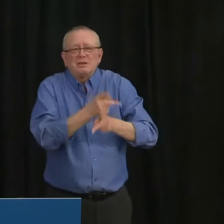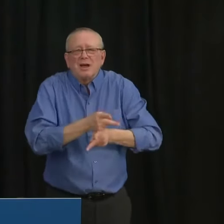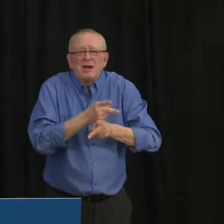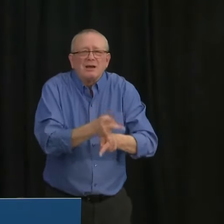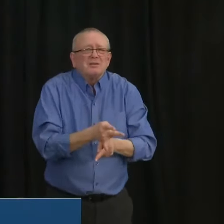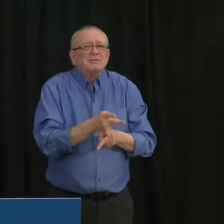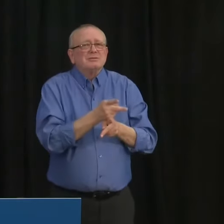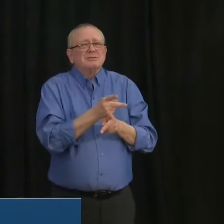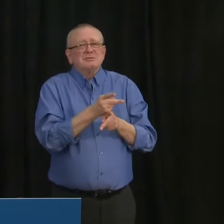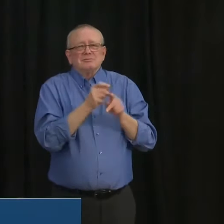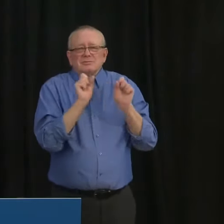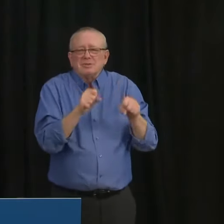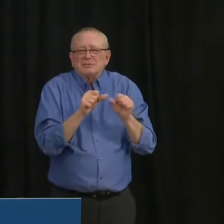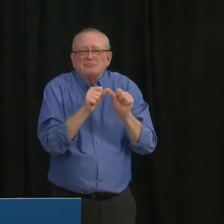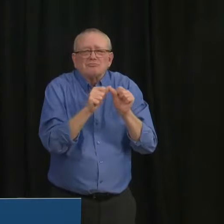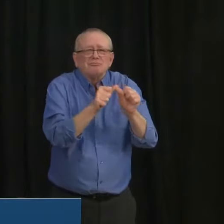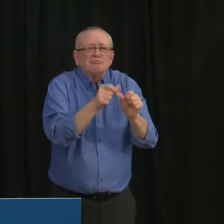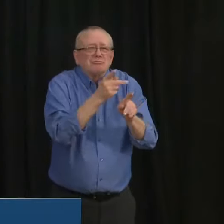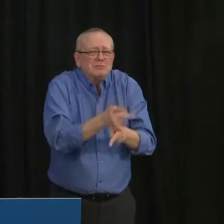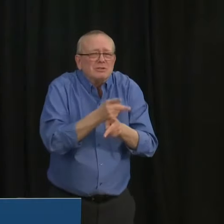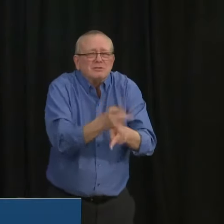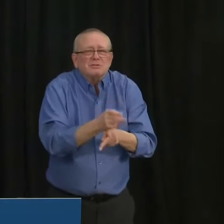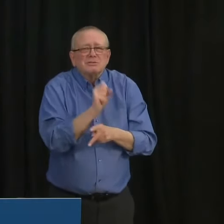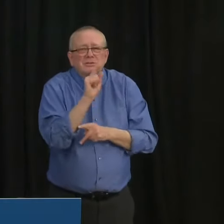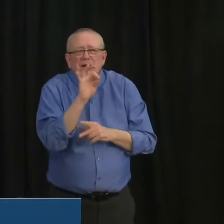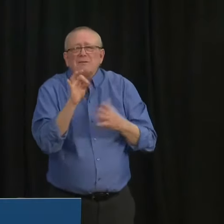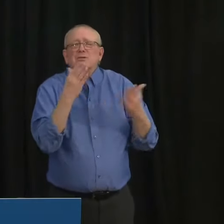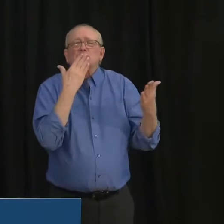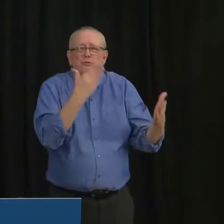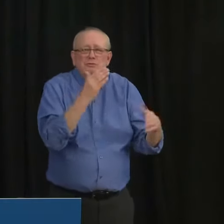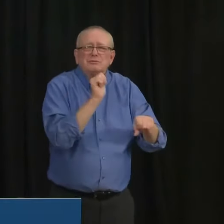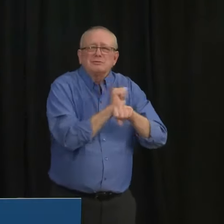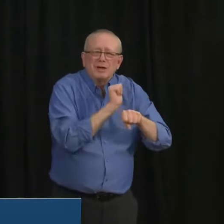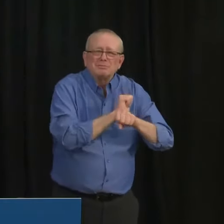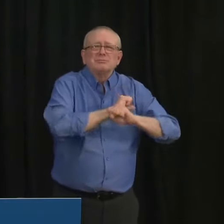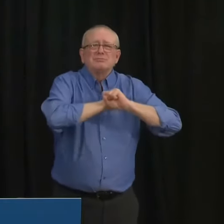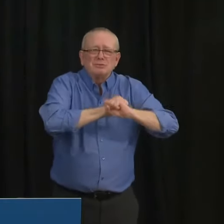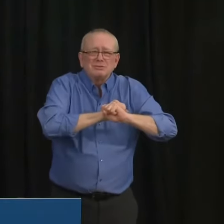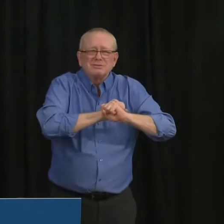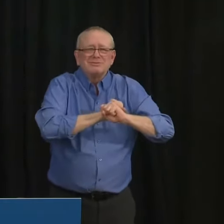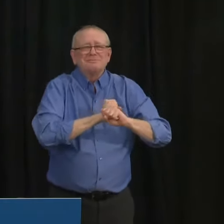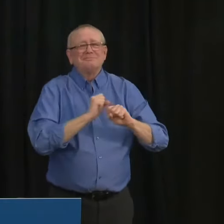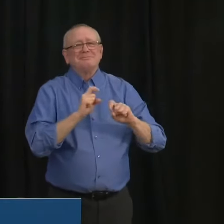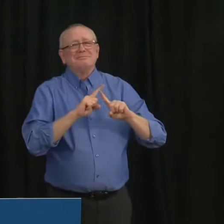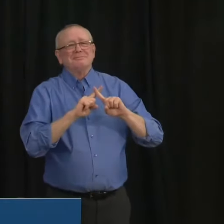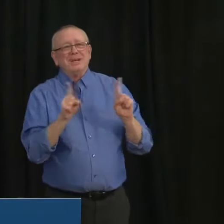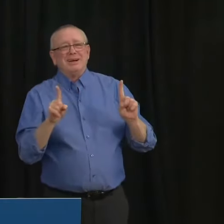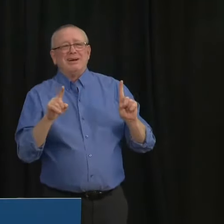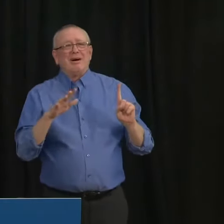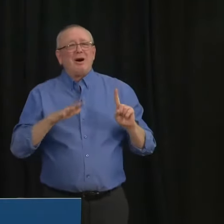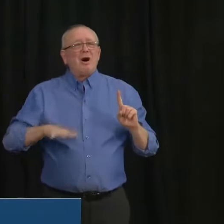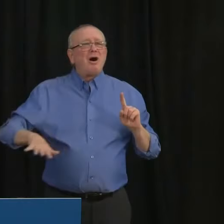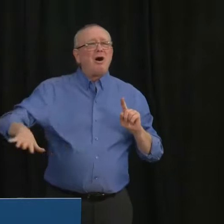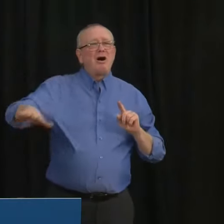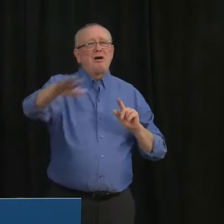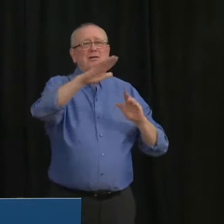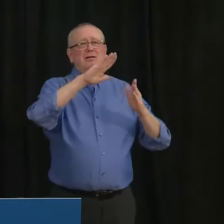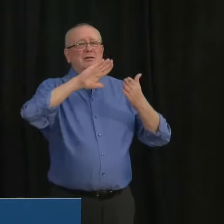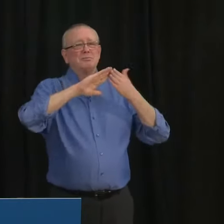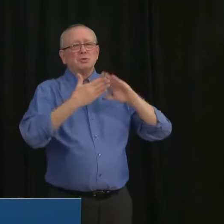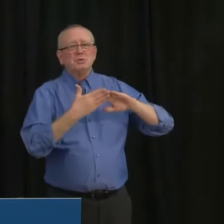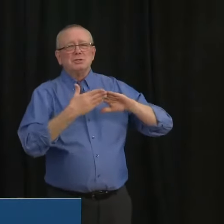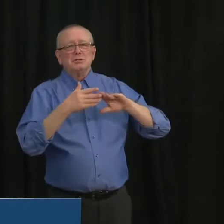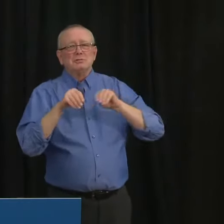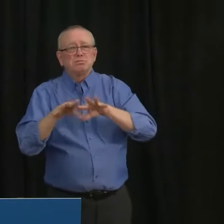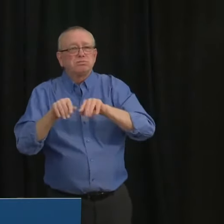nursing home operators to protect their patients but inevitably if there is widespread community transmission of